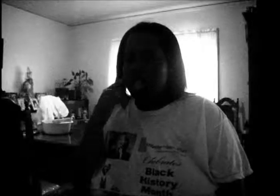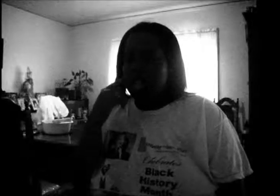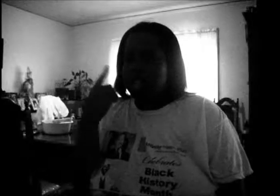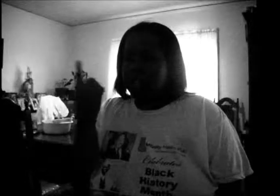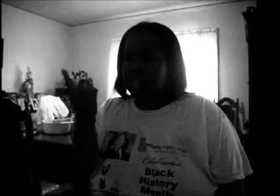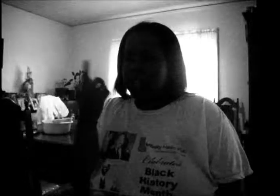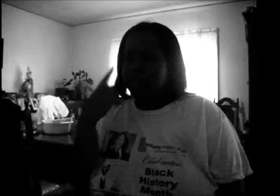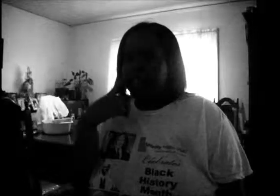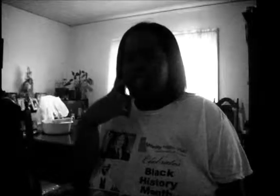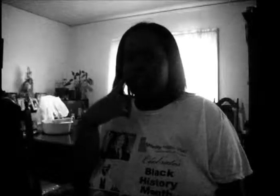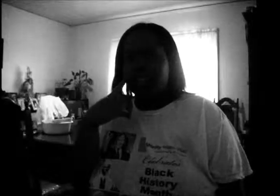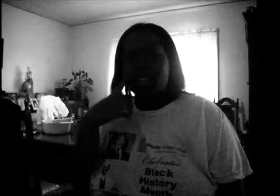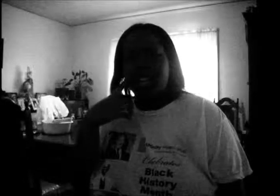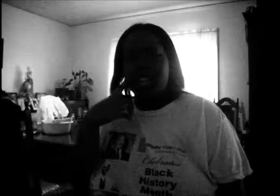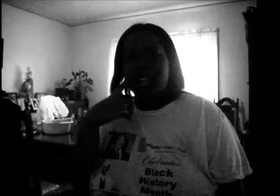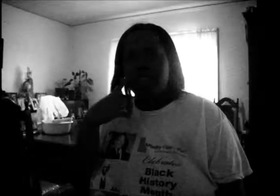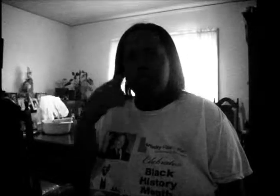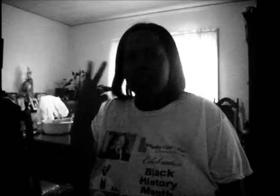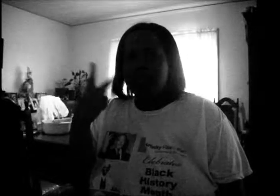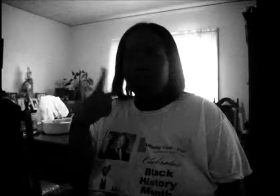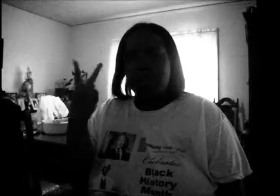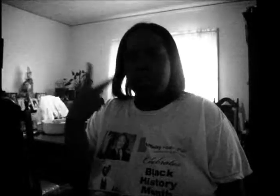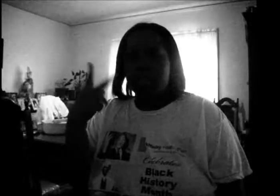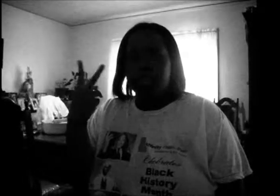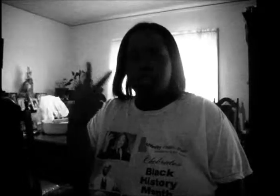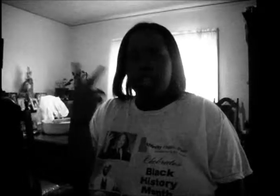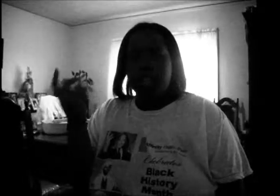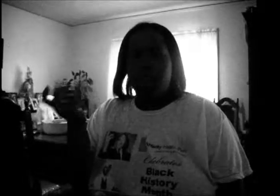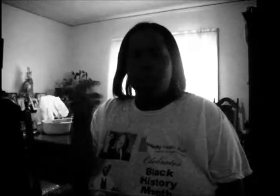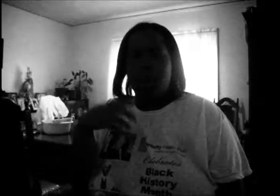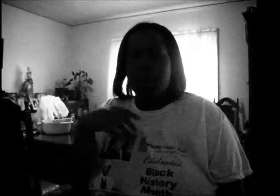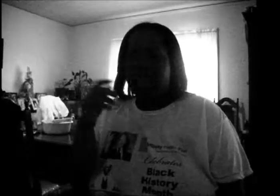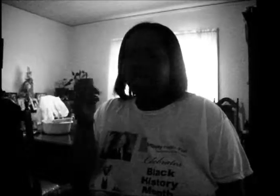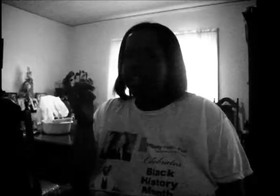You see her twerking in the fucking chair. It's to go, all that shit.